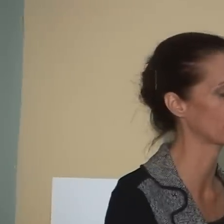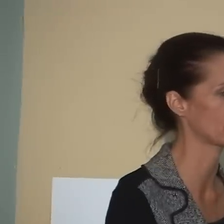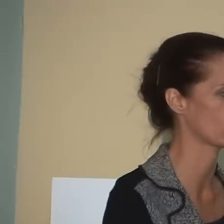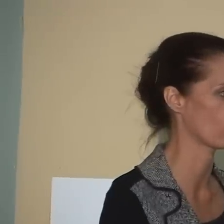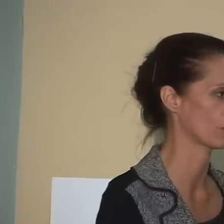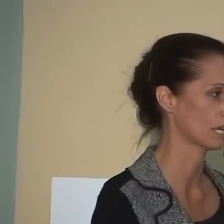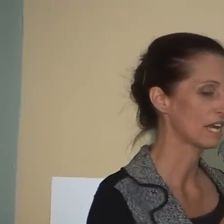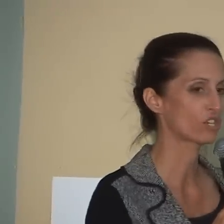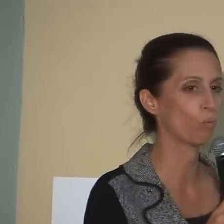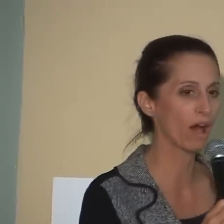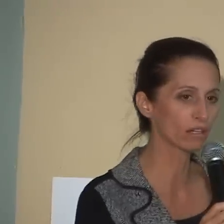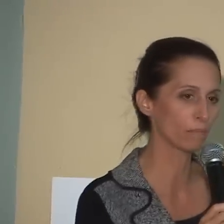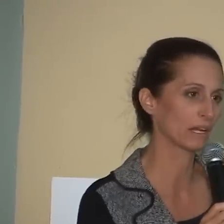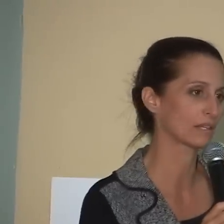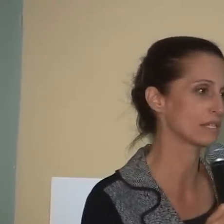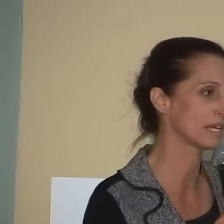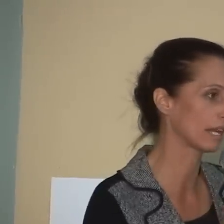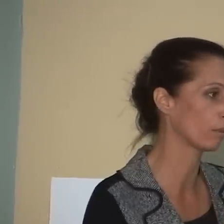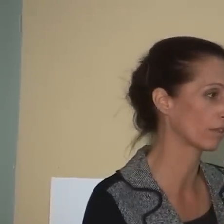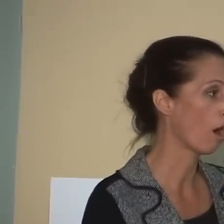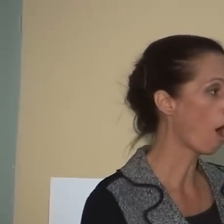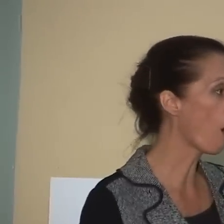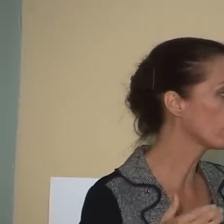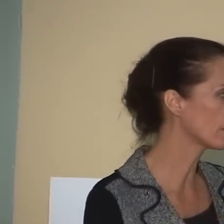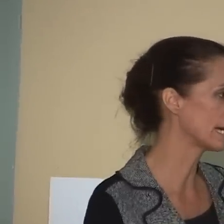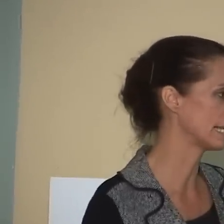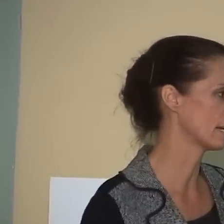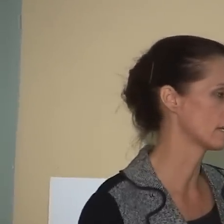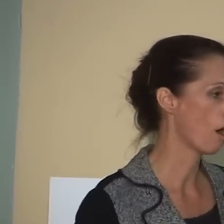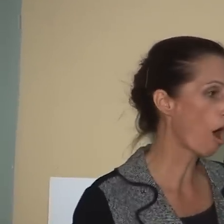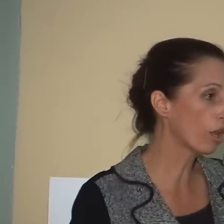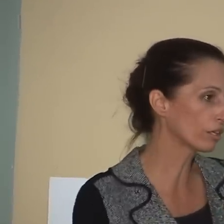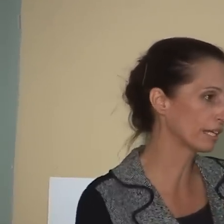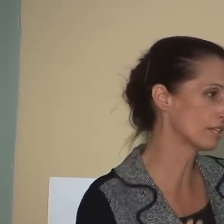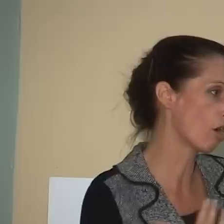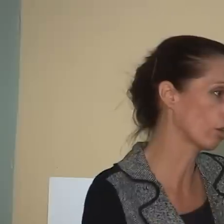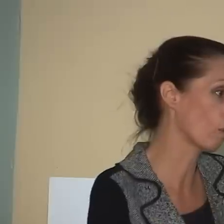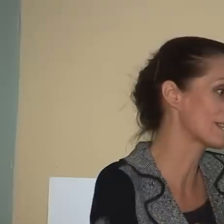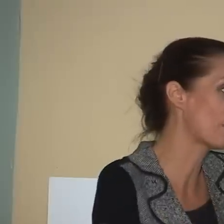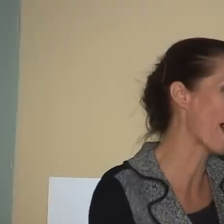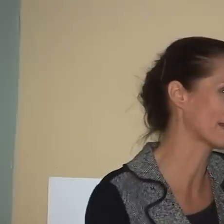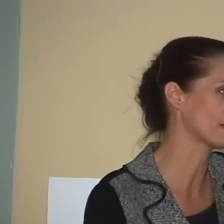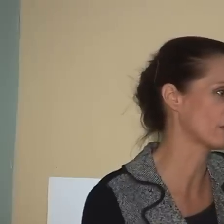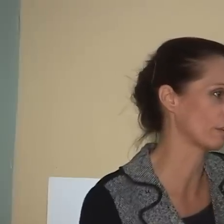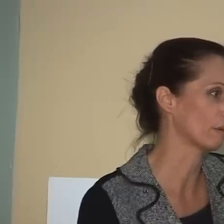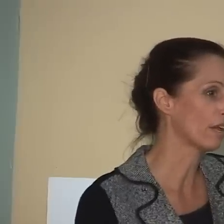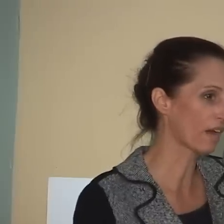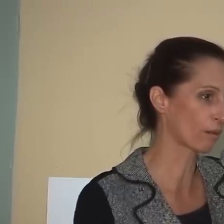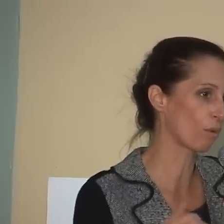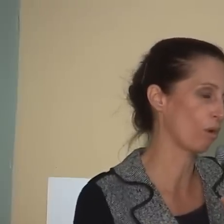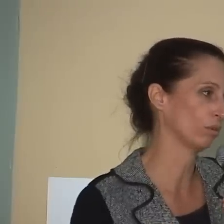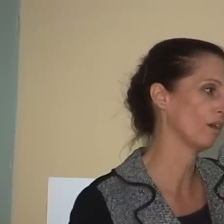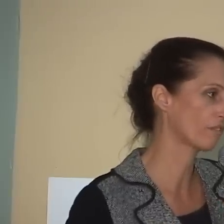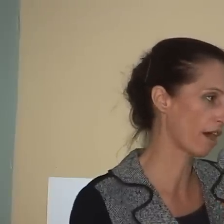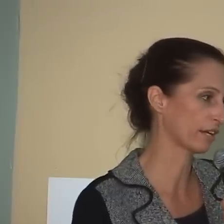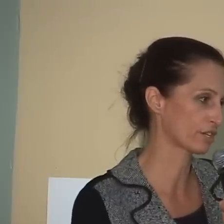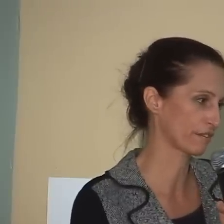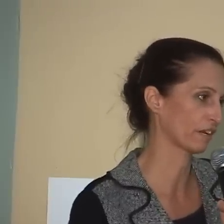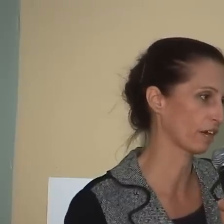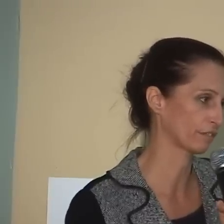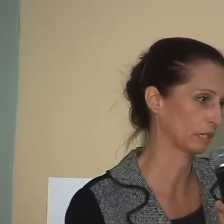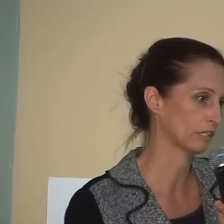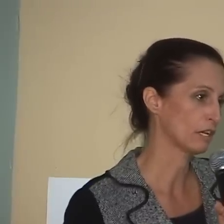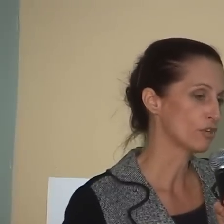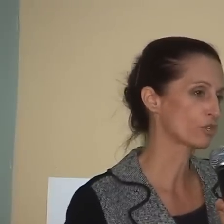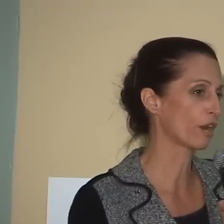opening up these doors, to welcoming the city with all our ideas, all our needs, all the ones back into that role of guiding